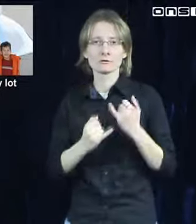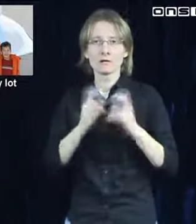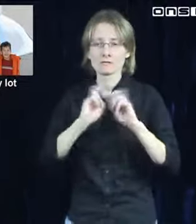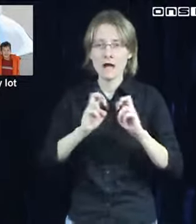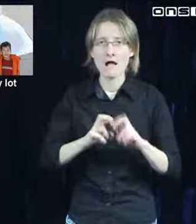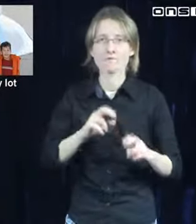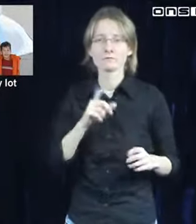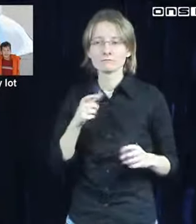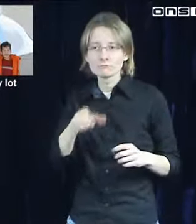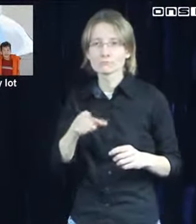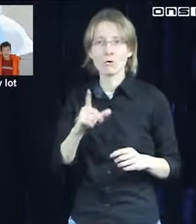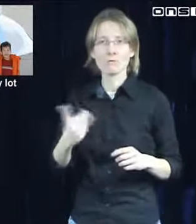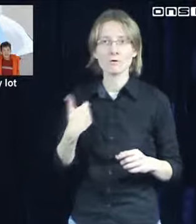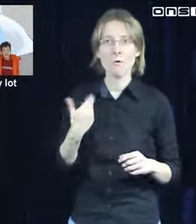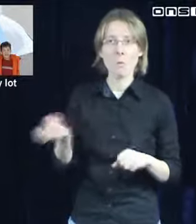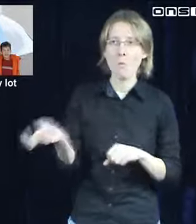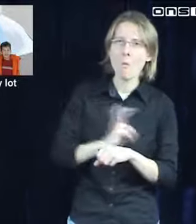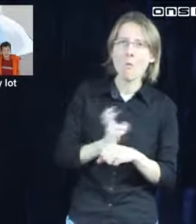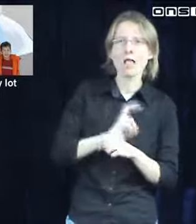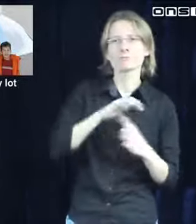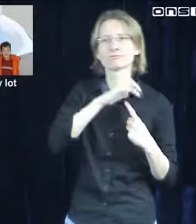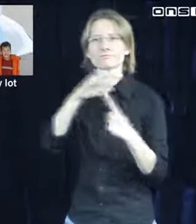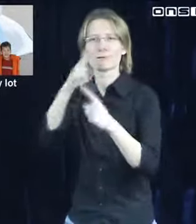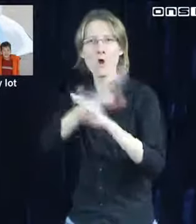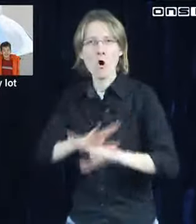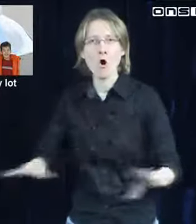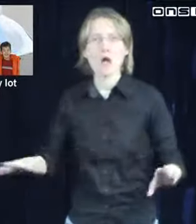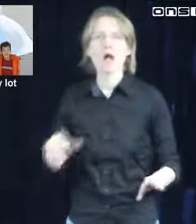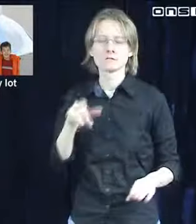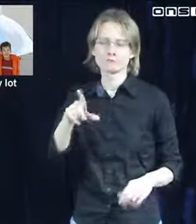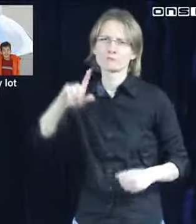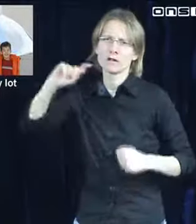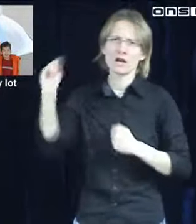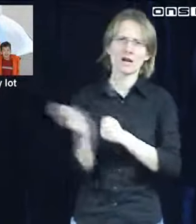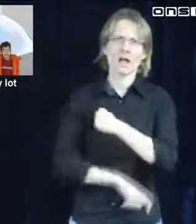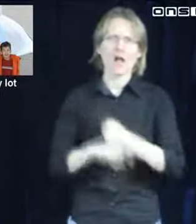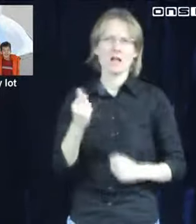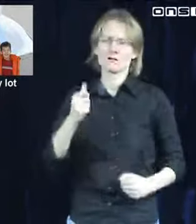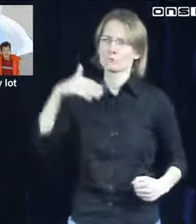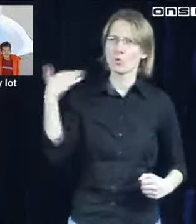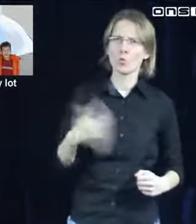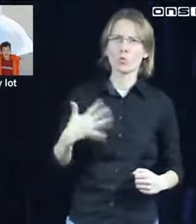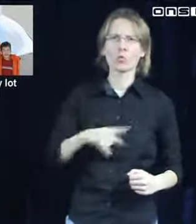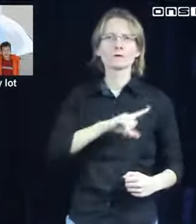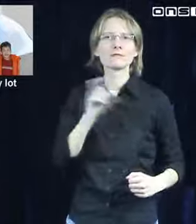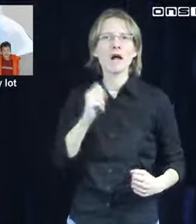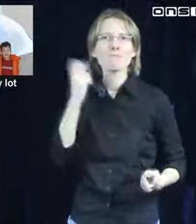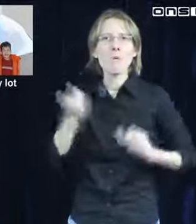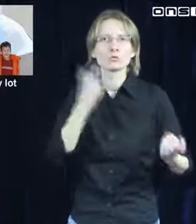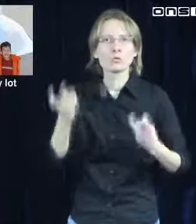to come begin with you You'll be my America, boy, tell the world, walk like you Killin' the